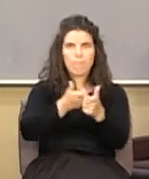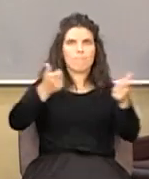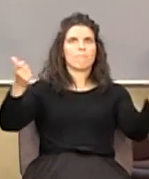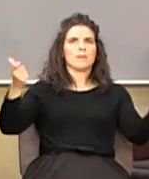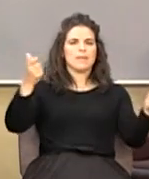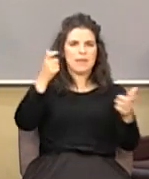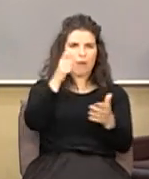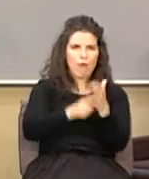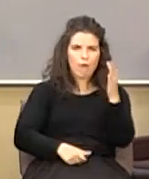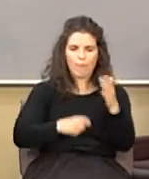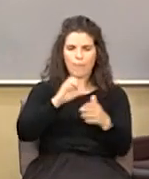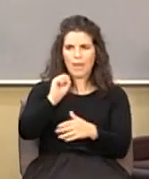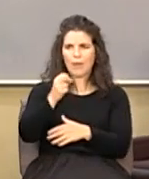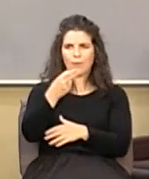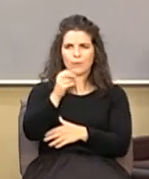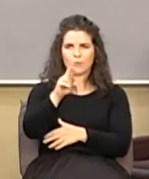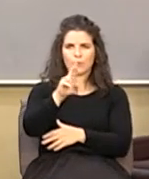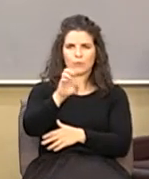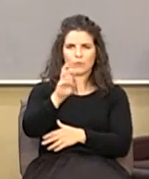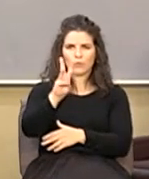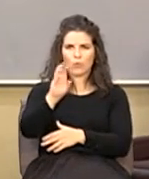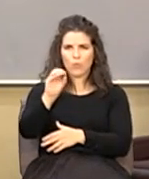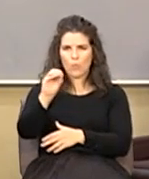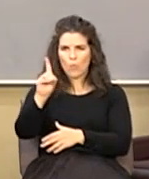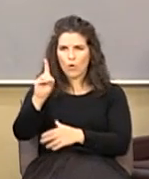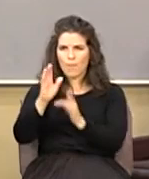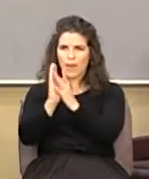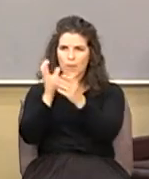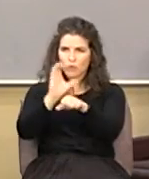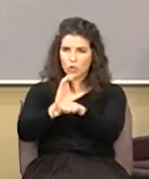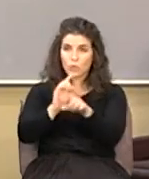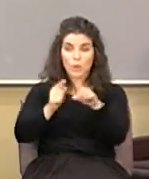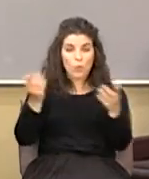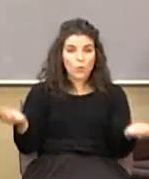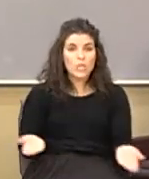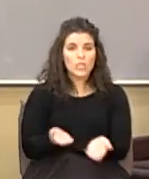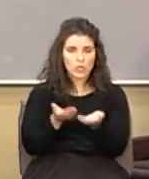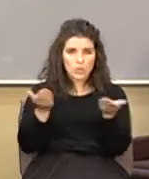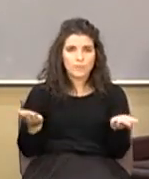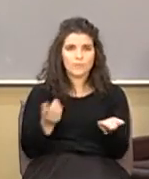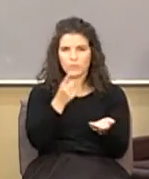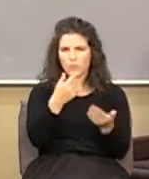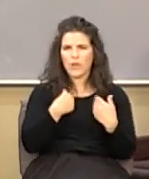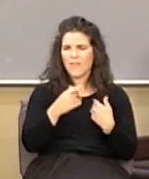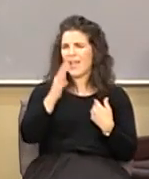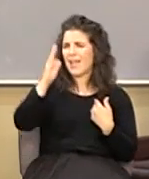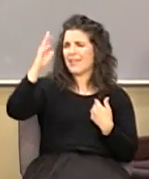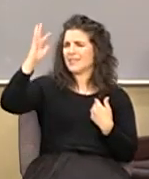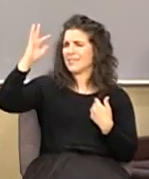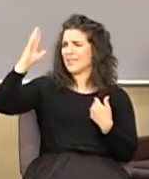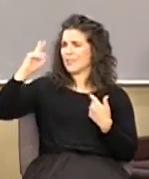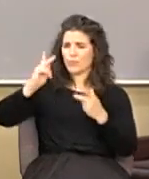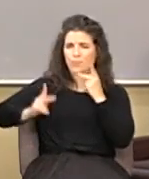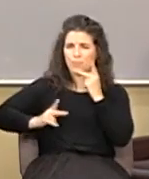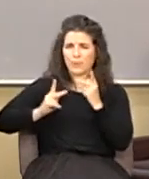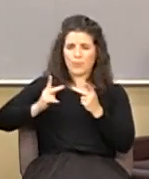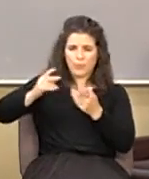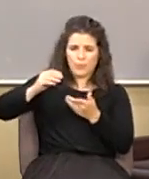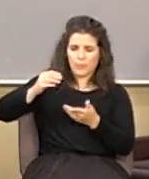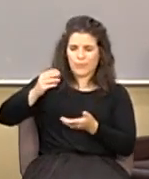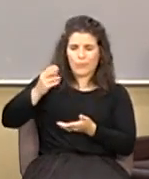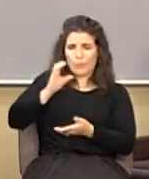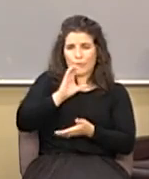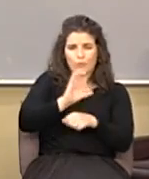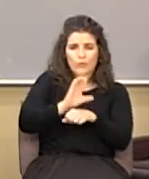Church in a history book. But we're here, and you've had ancestors just like you all down through church history.